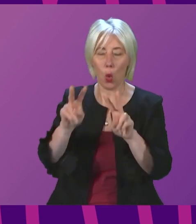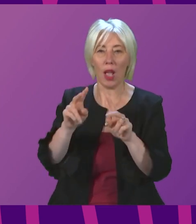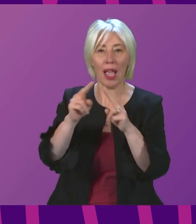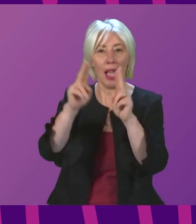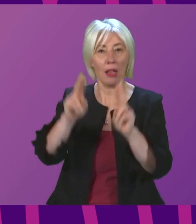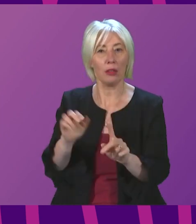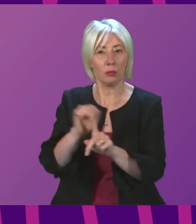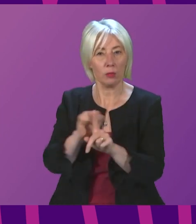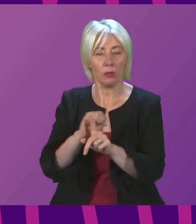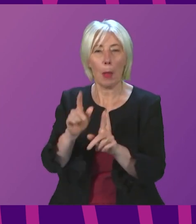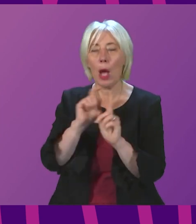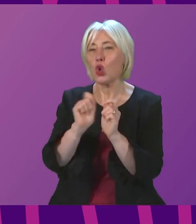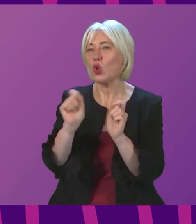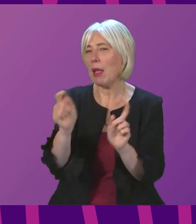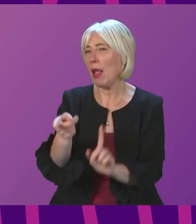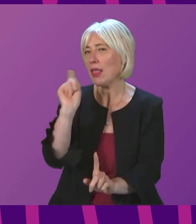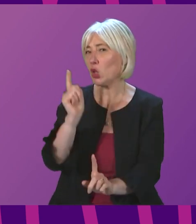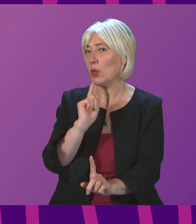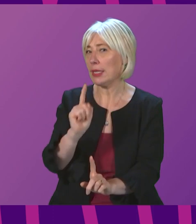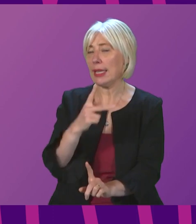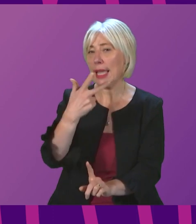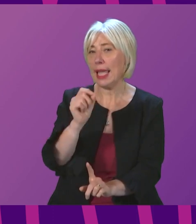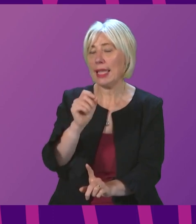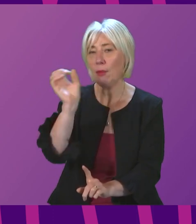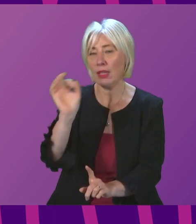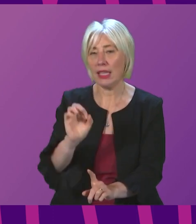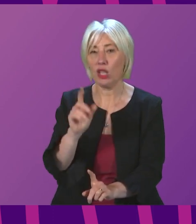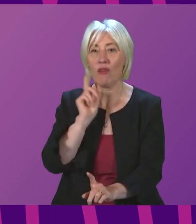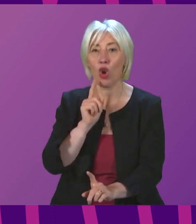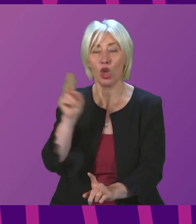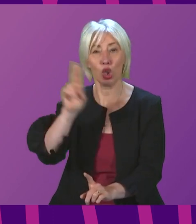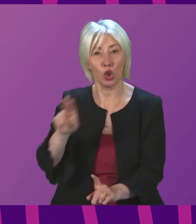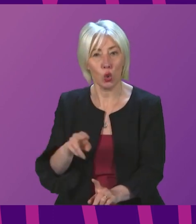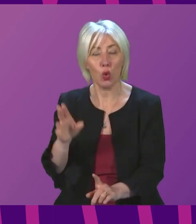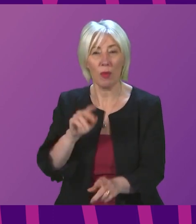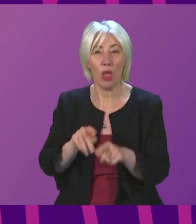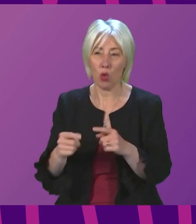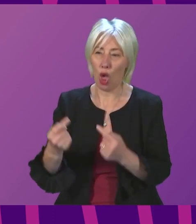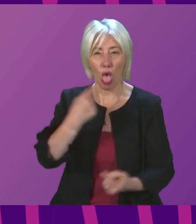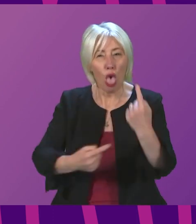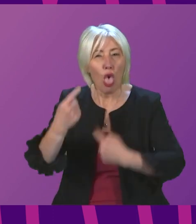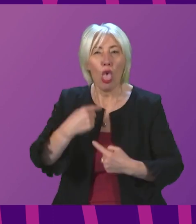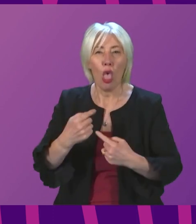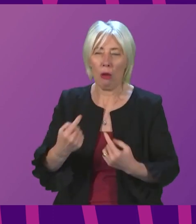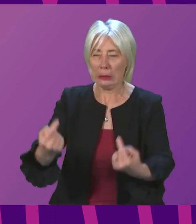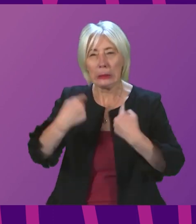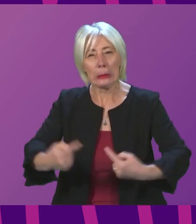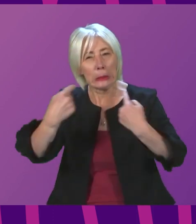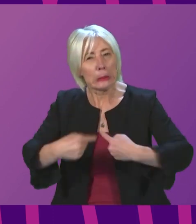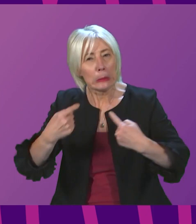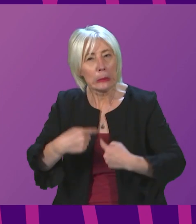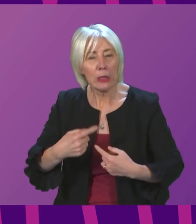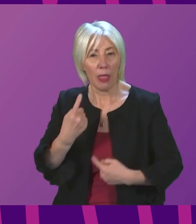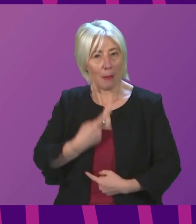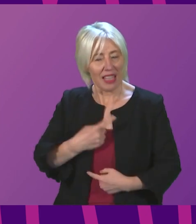Post report highlighted last week, 80 per cent of schoolgirls have suffered abuse or harassment or know someone who has. Sadly,